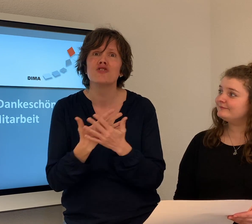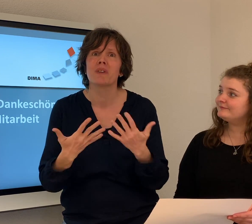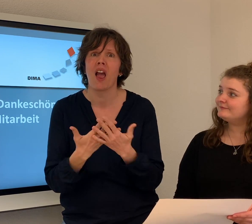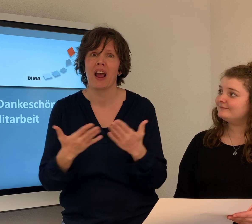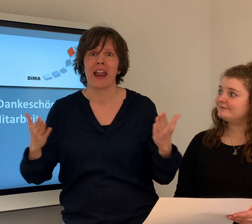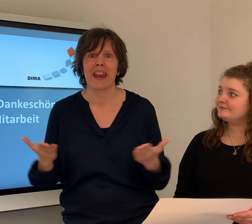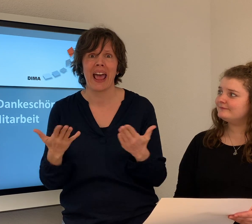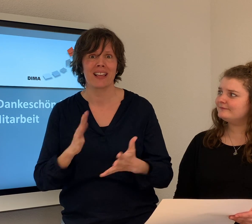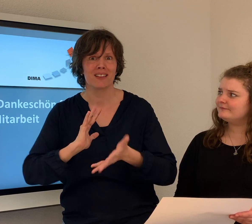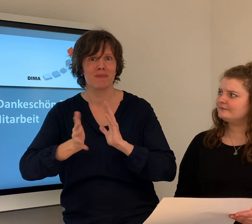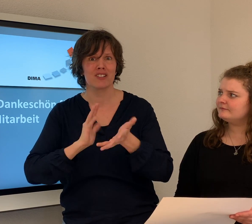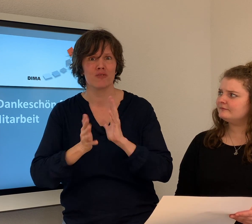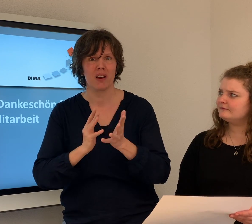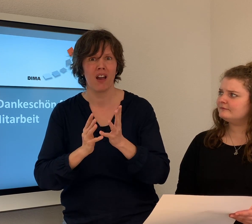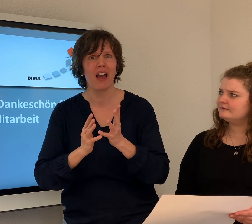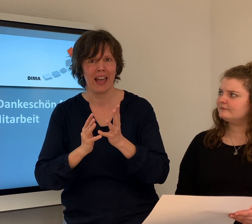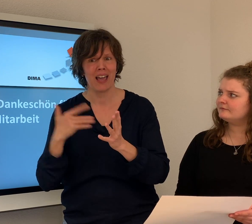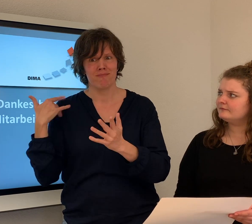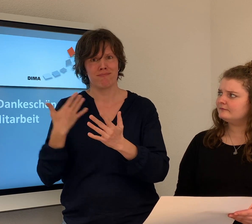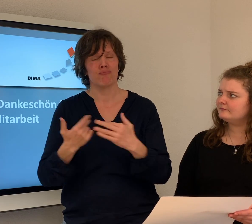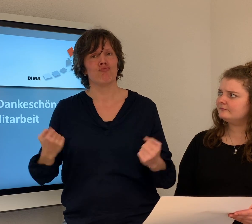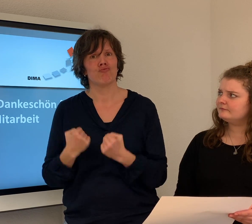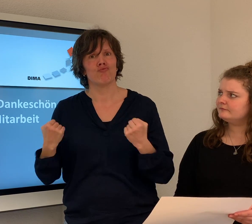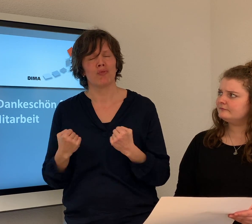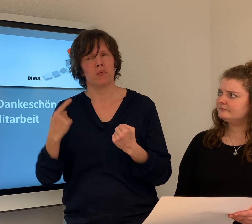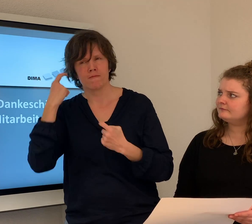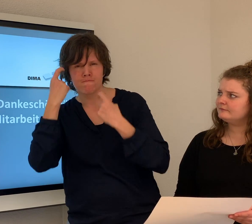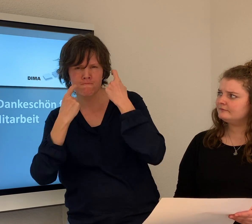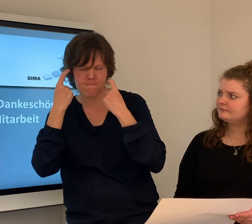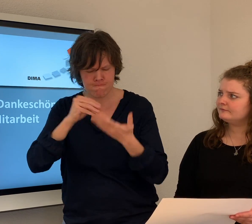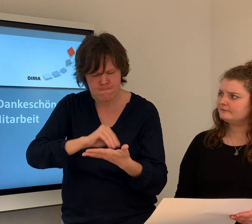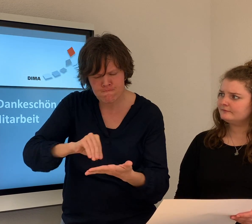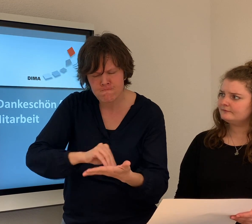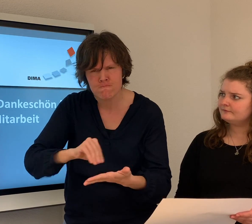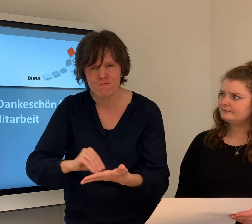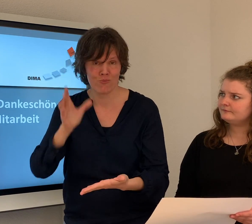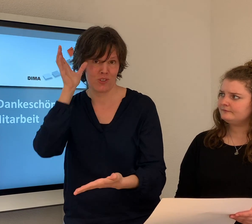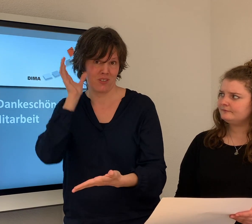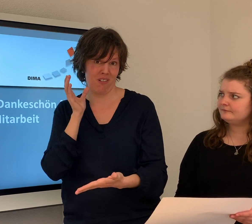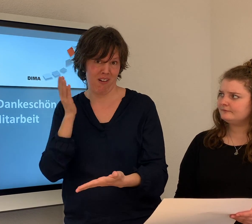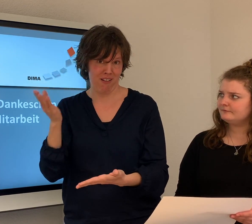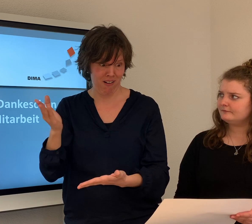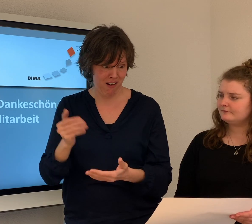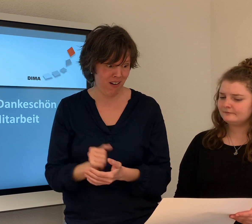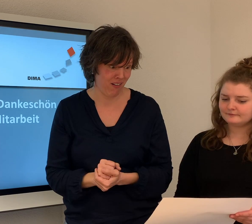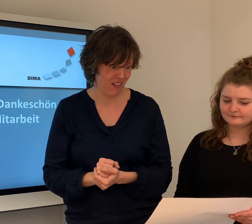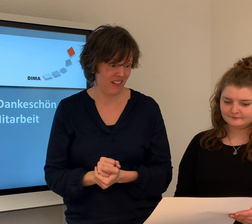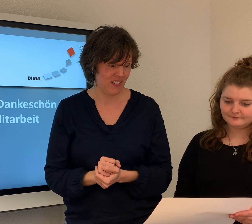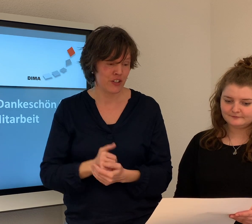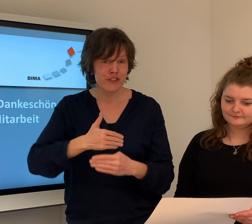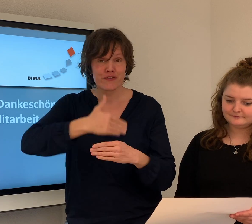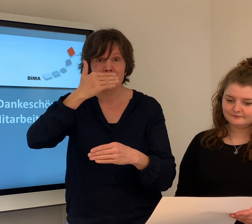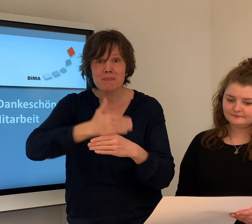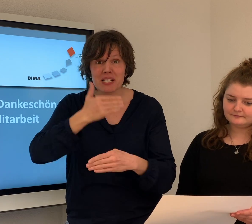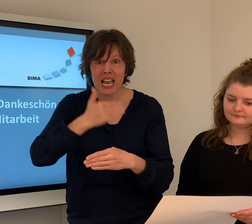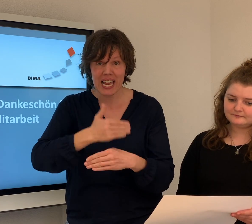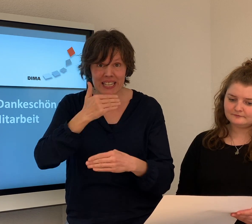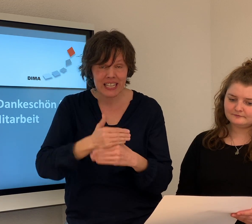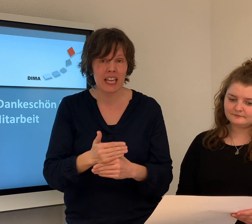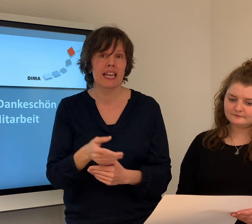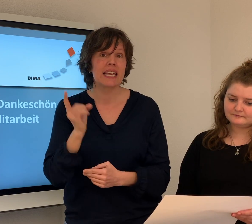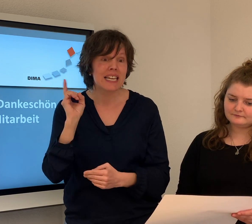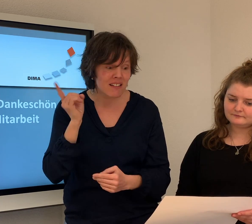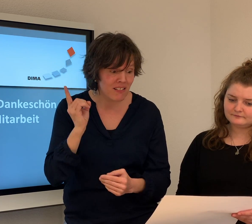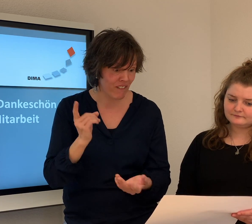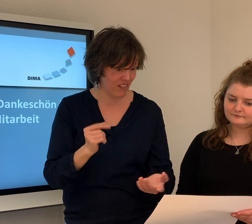know.